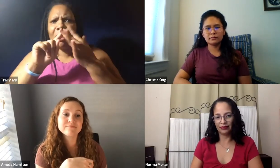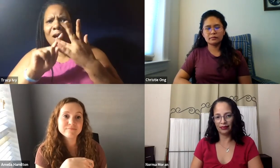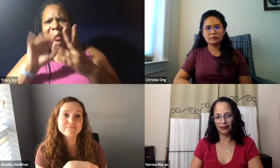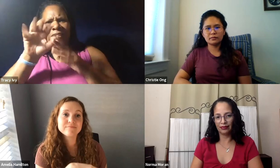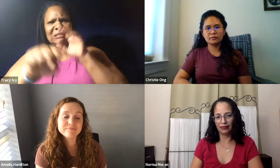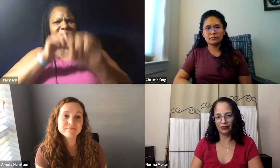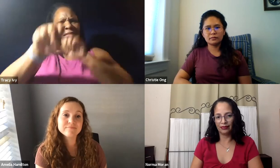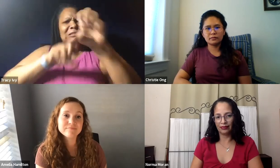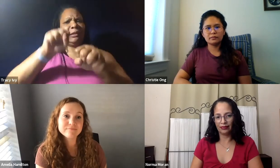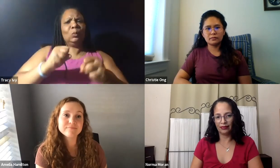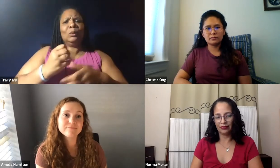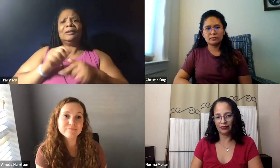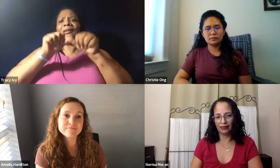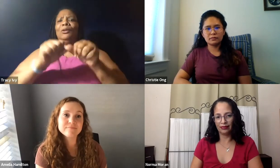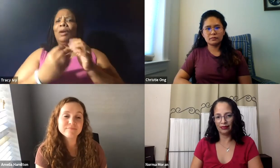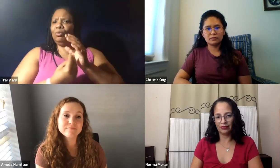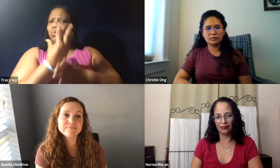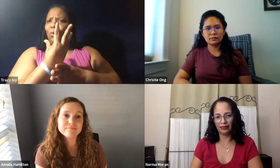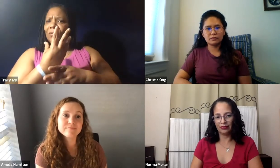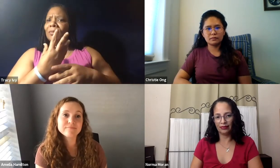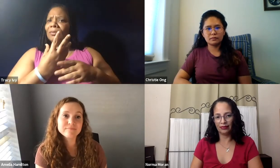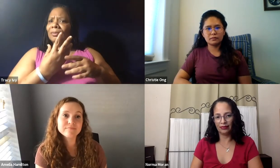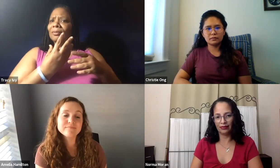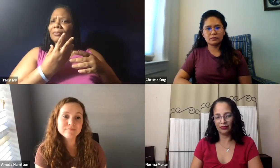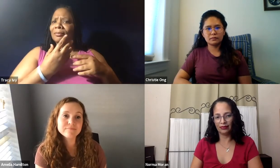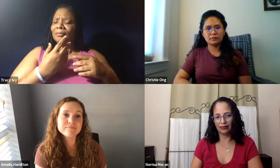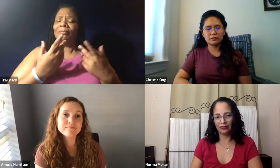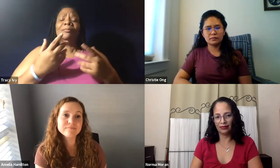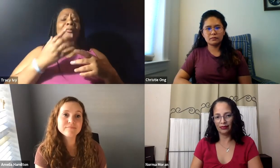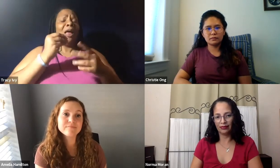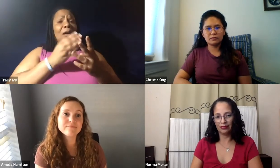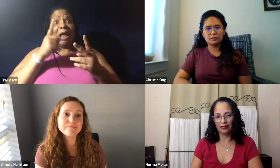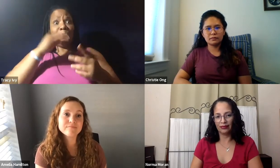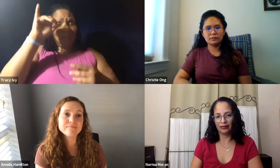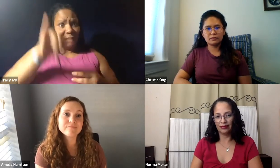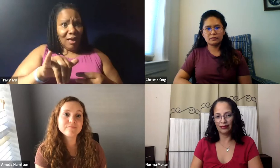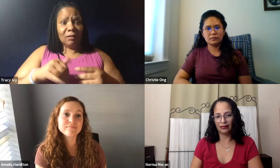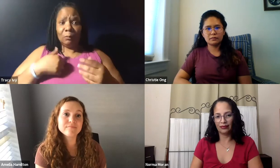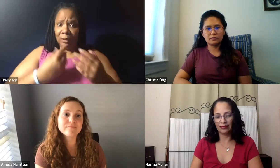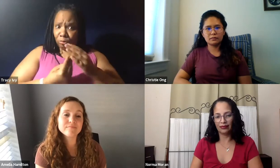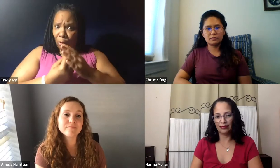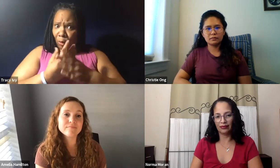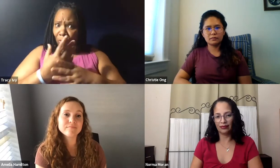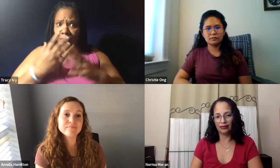workshops, seminars, webinars, it allows us as individuals to continue our own growth.